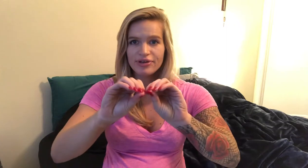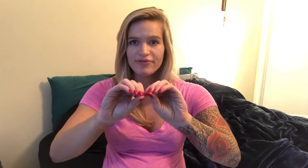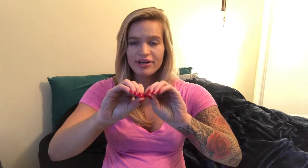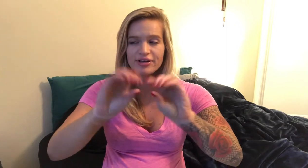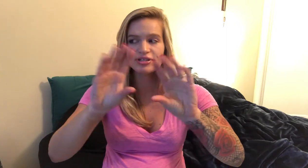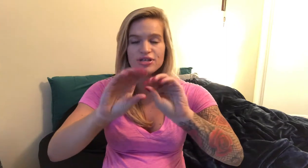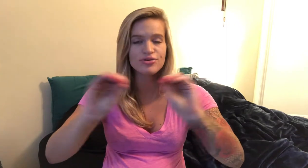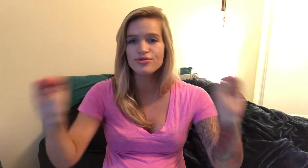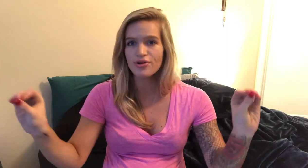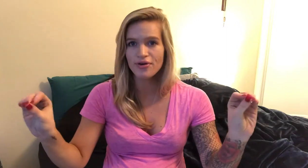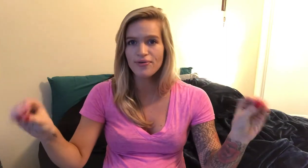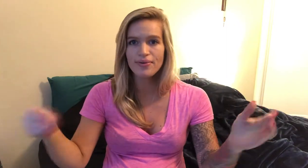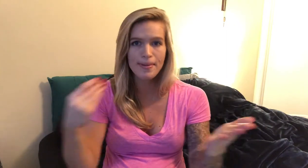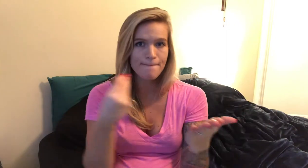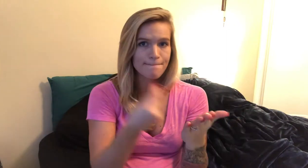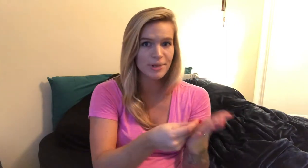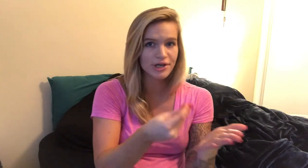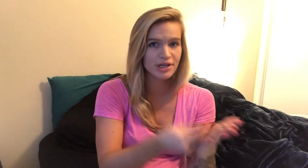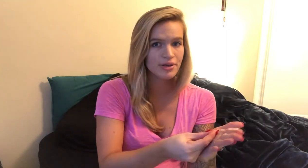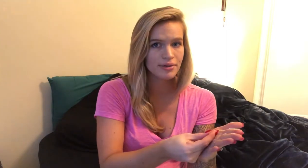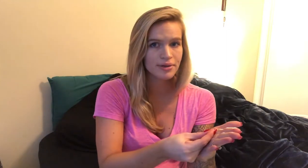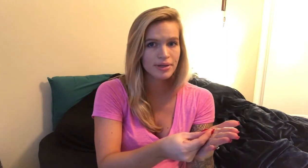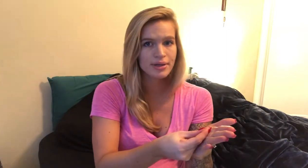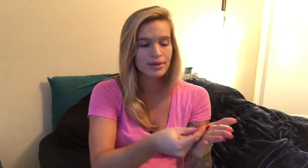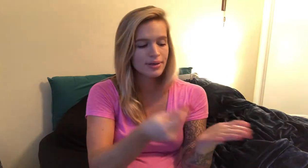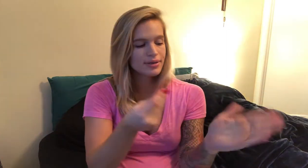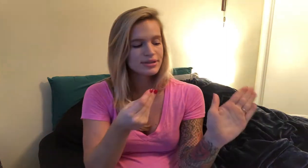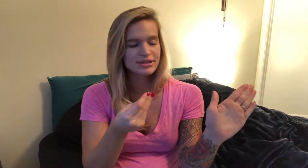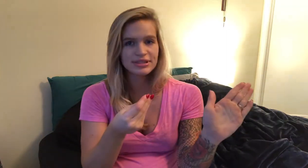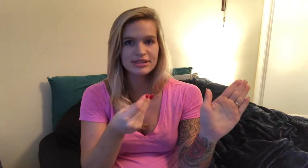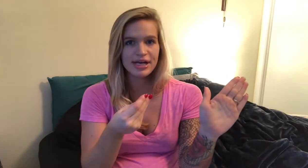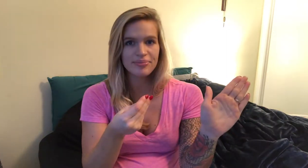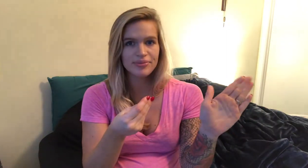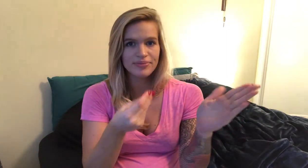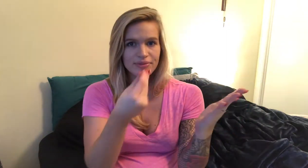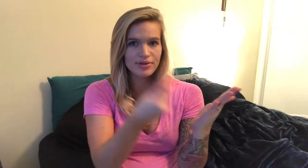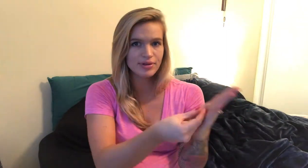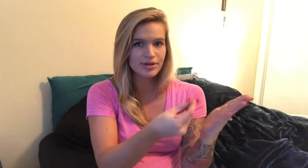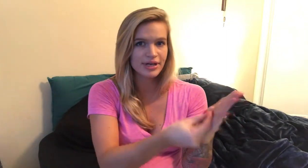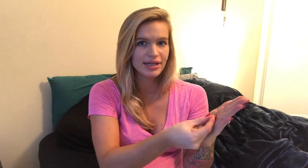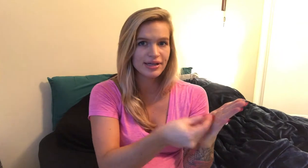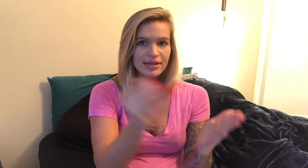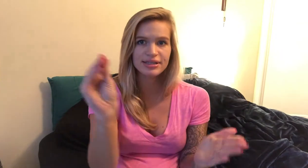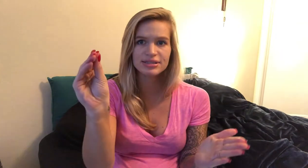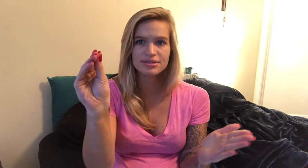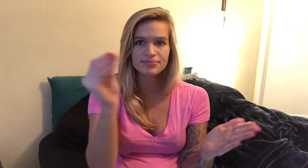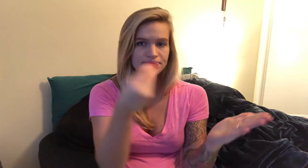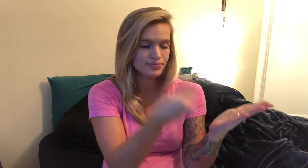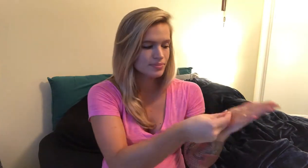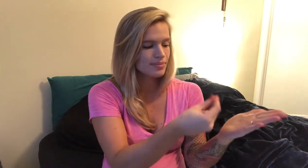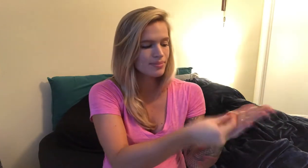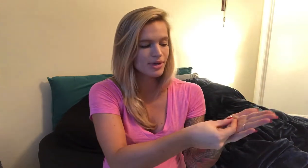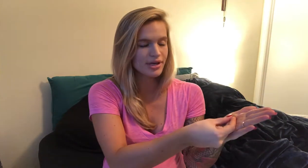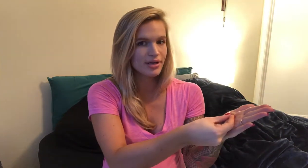your fingers no money tap your hand like this money